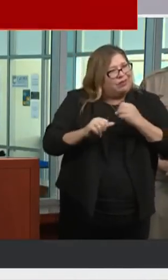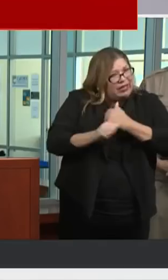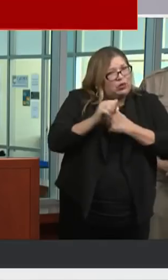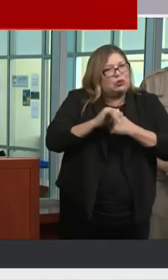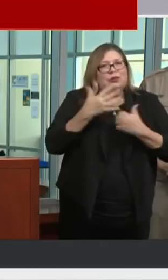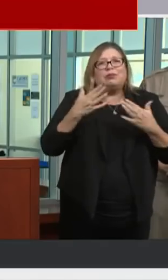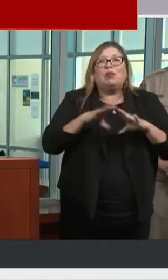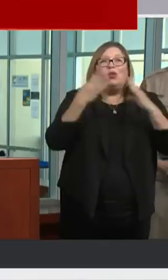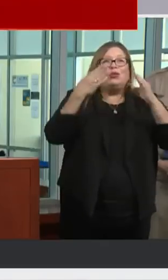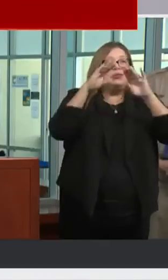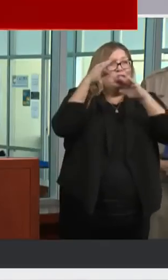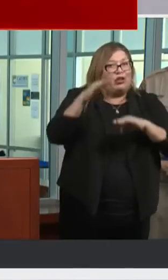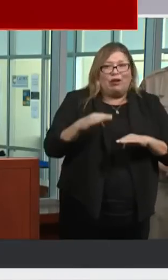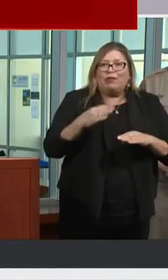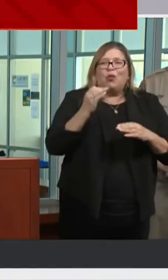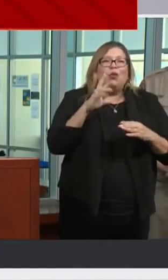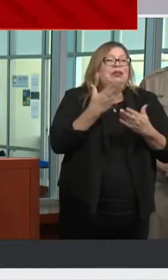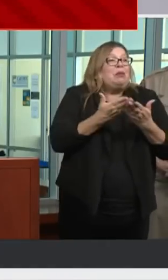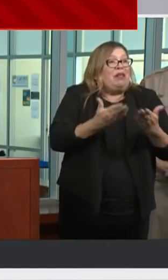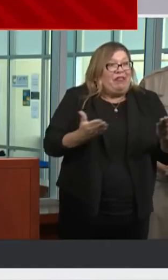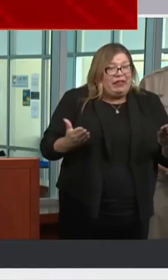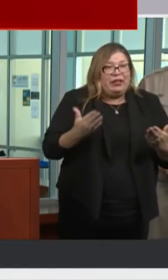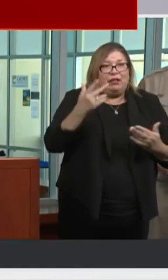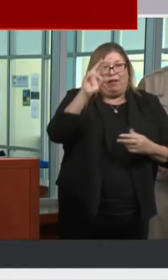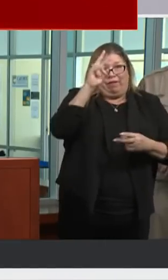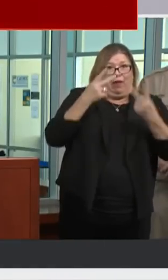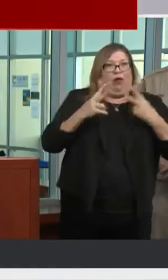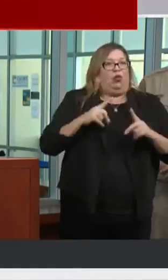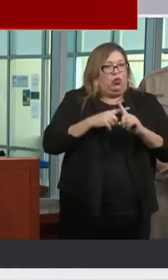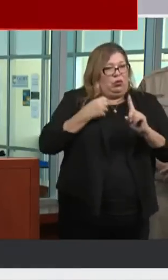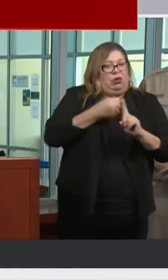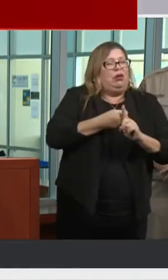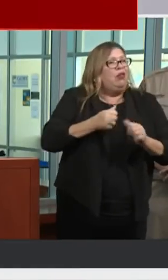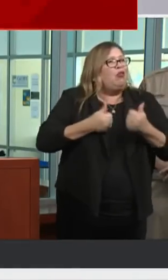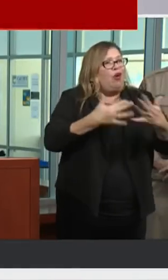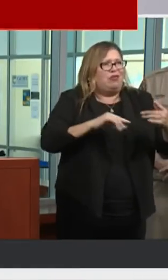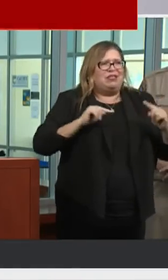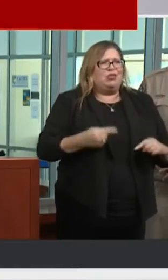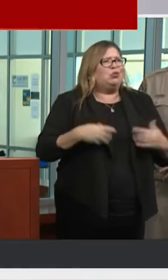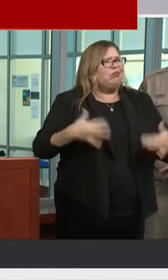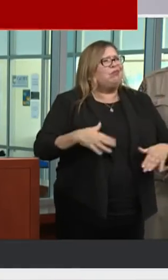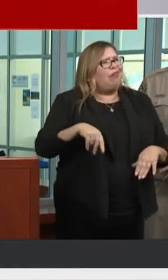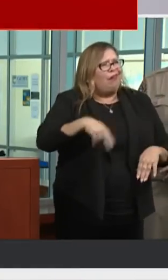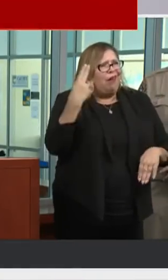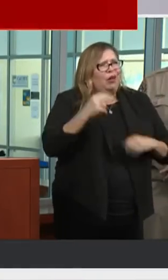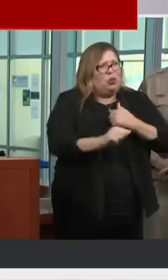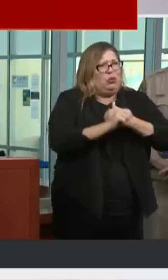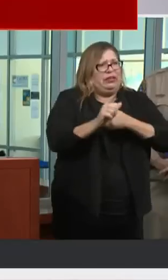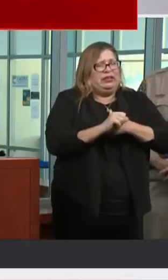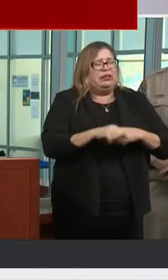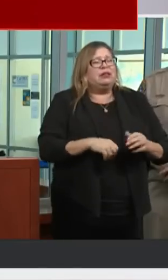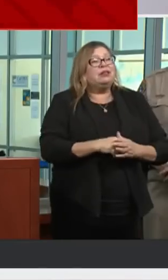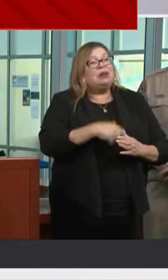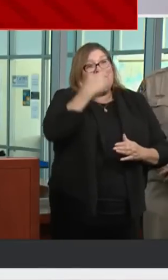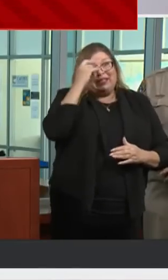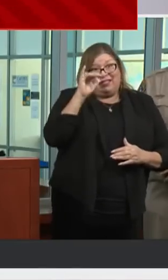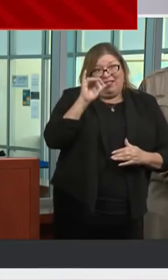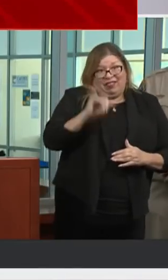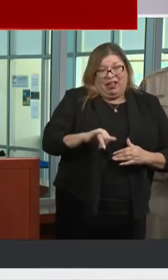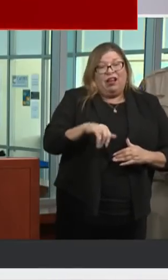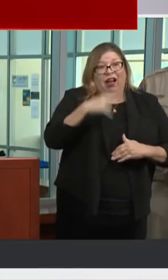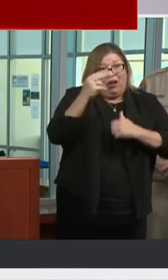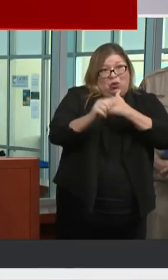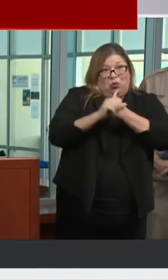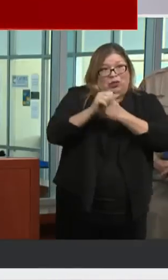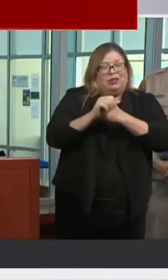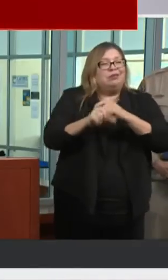something come over and injure you is high. So we have had some injuries associated with this